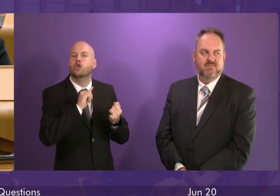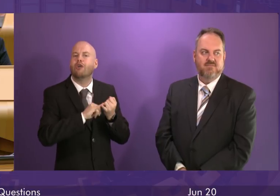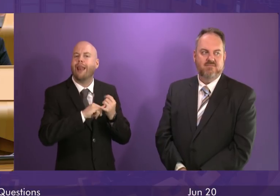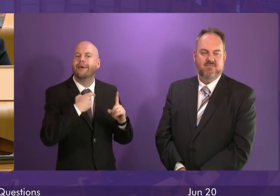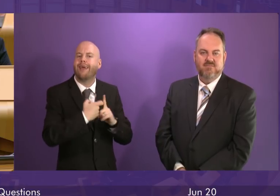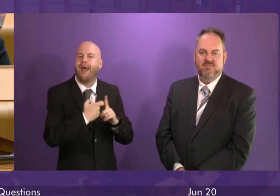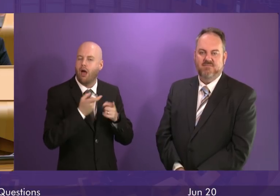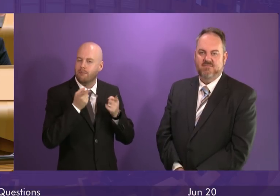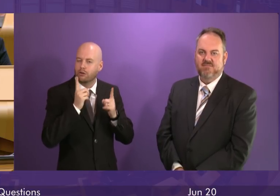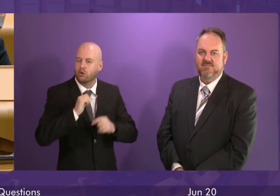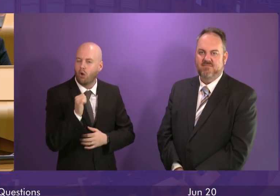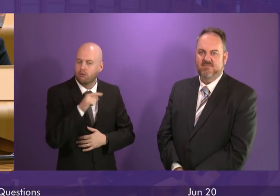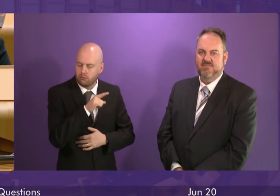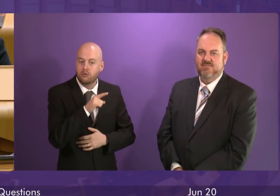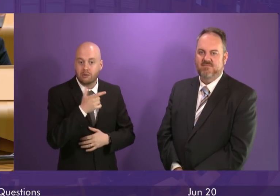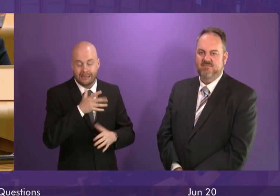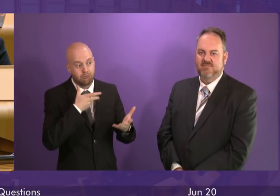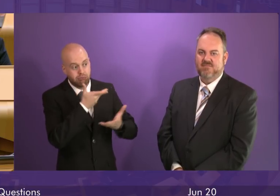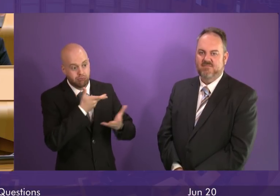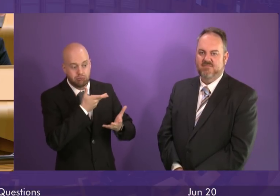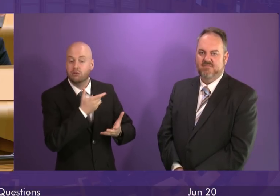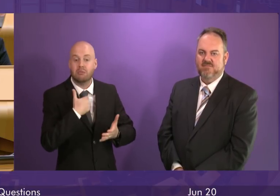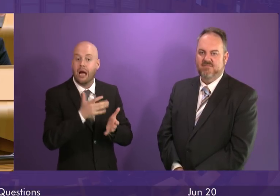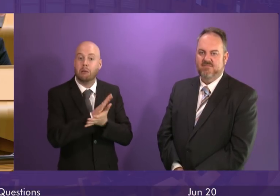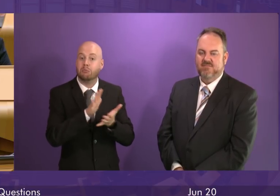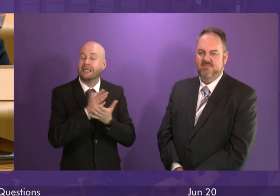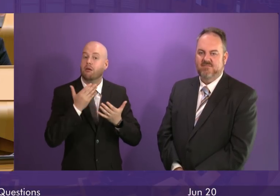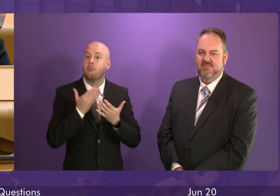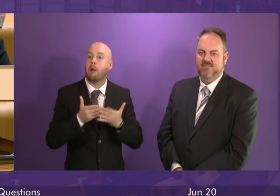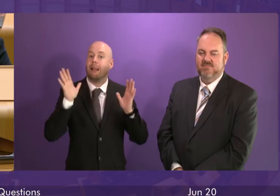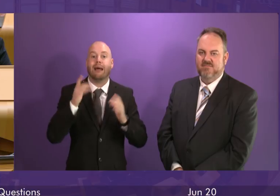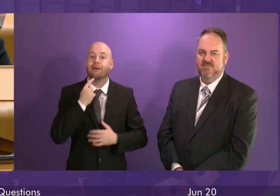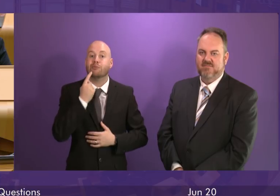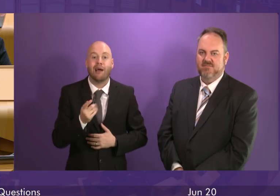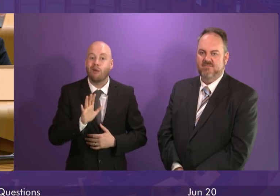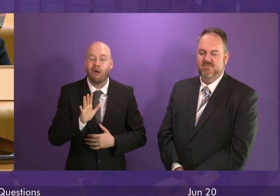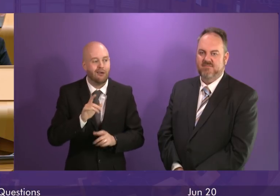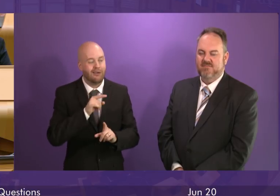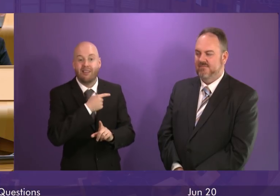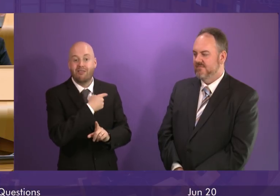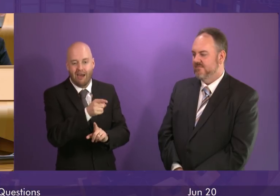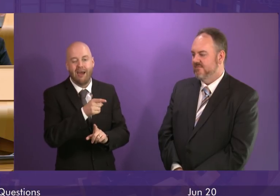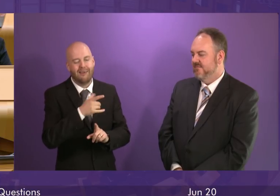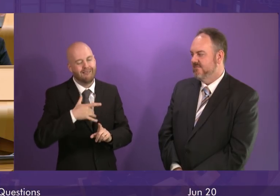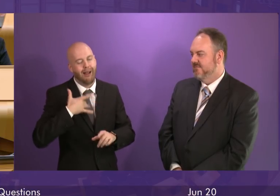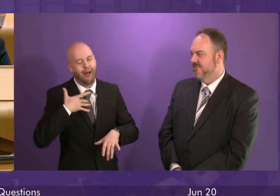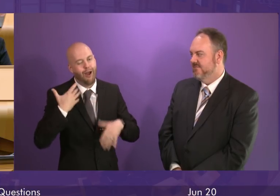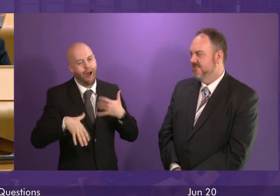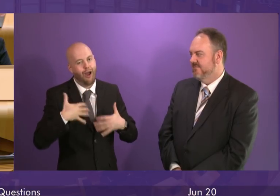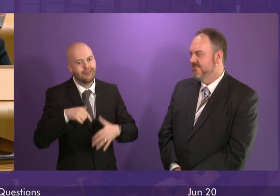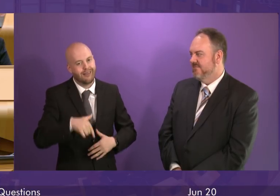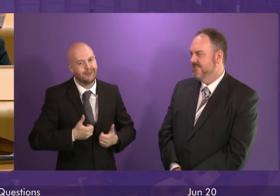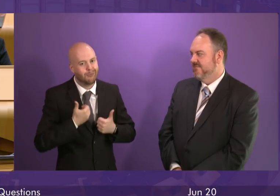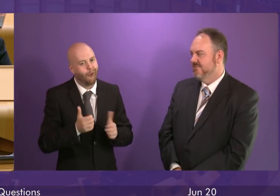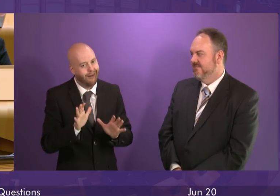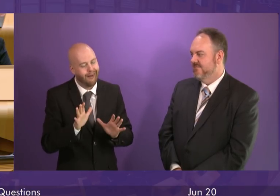the chamber and to the team directly now and I'm sure I say on behalf of all of us they are feeling very very sore this morning but